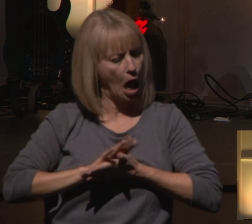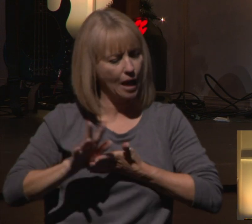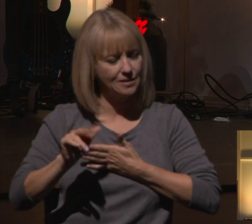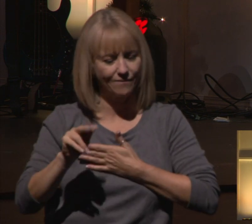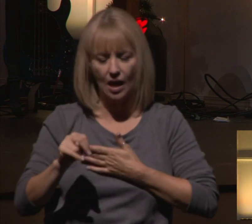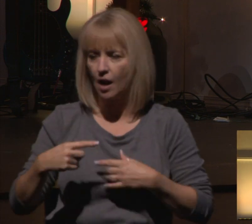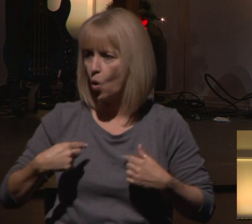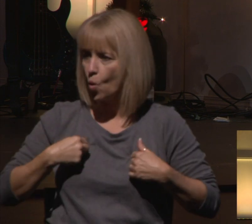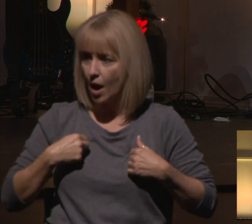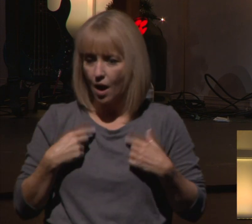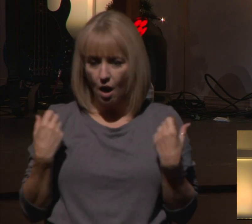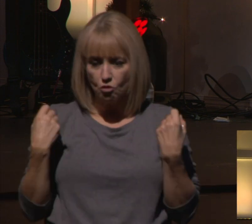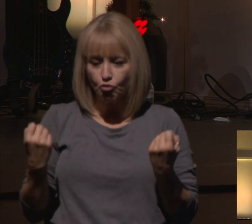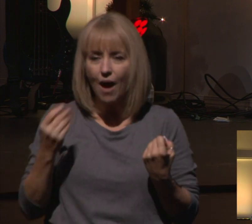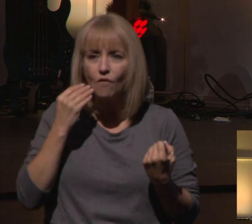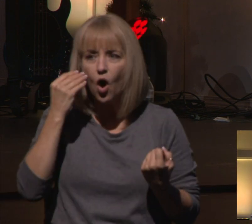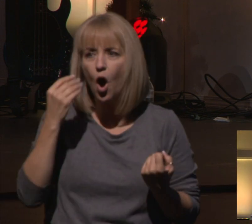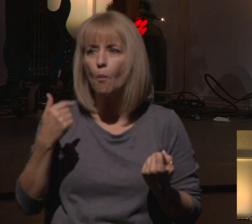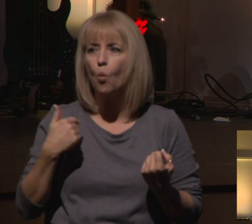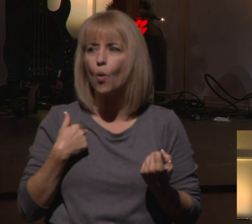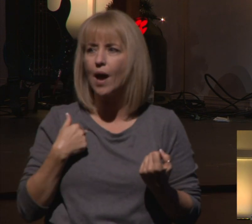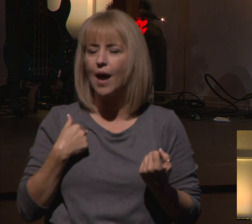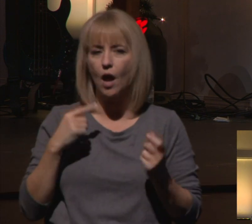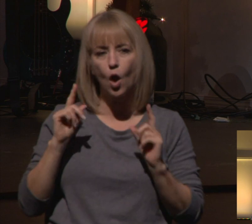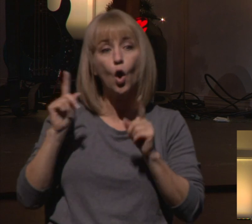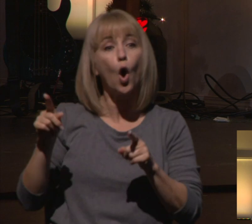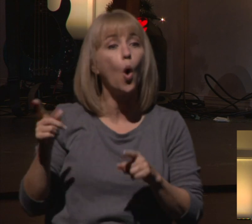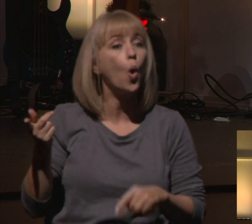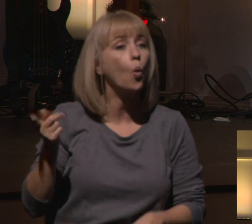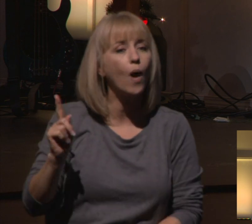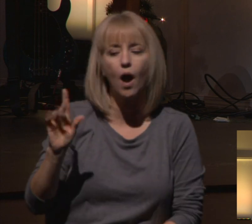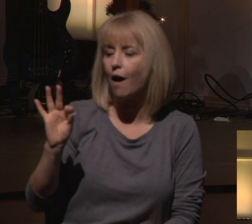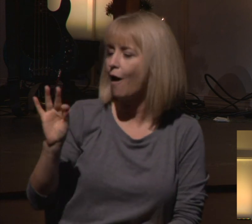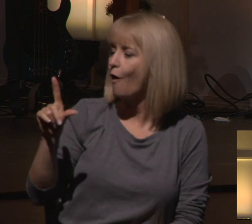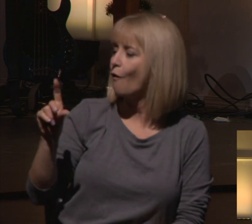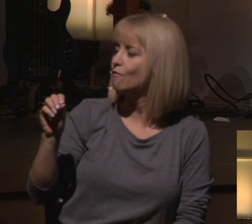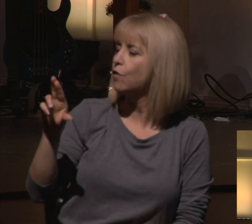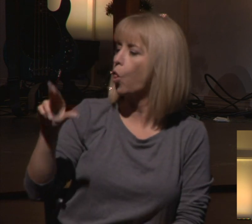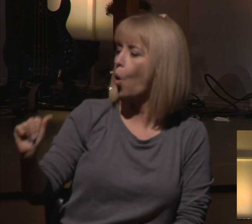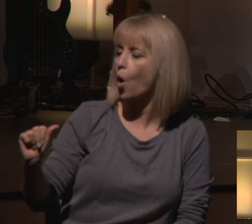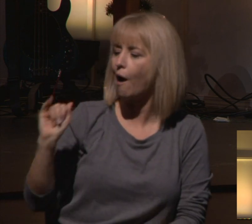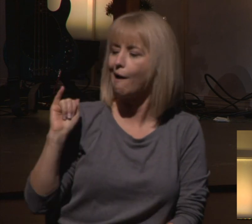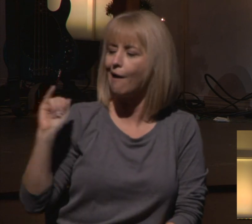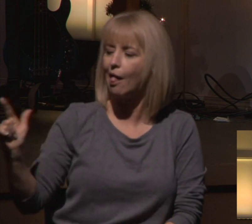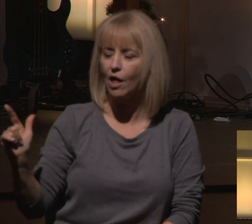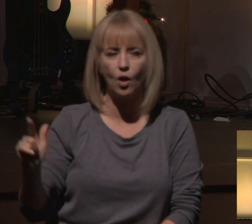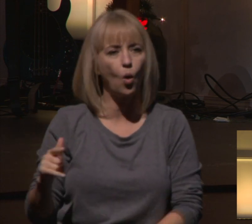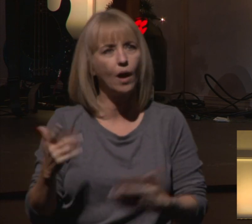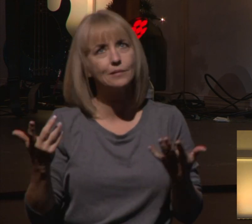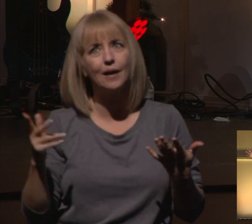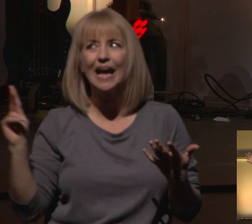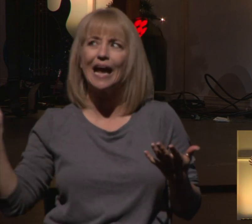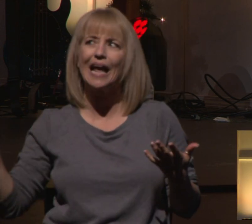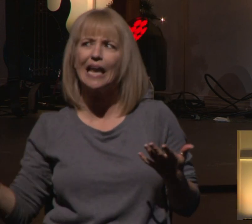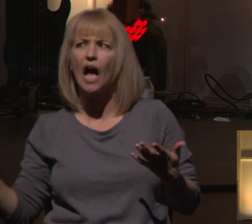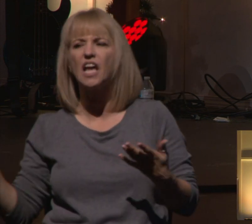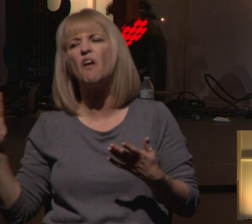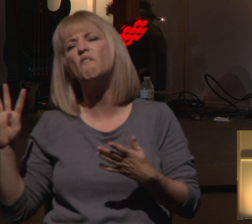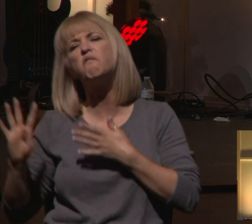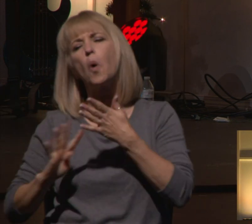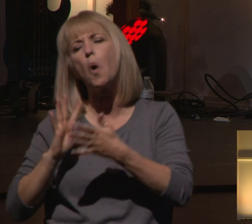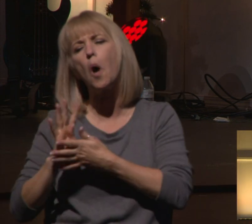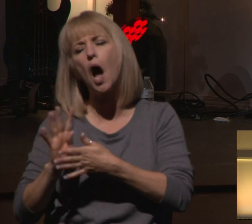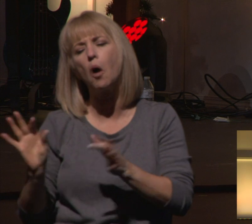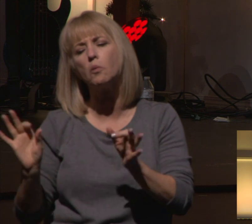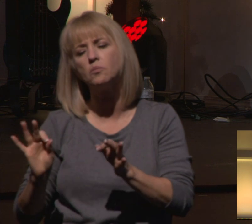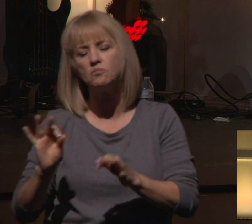Christmas, we would drive to Flora, Illinois. And depending on where we lived, from Kentucky, it was about a four-hour drive. From